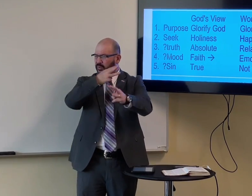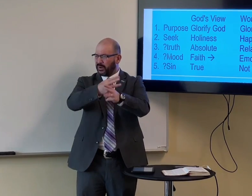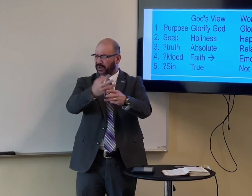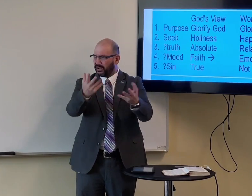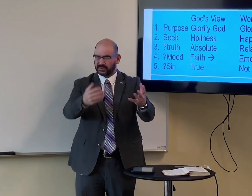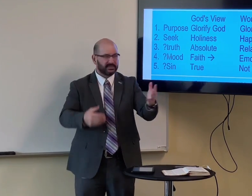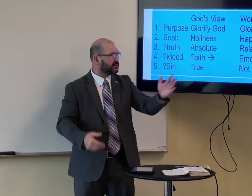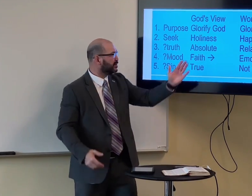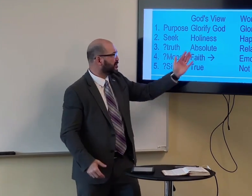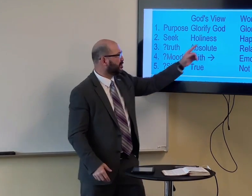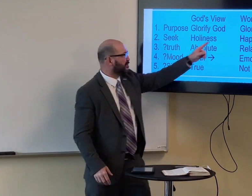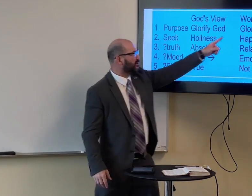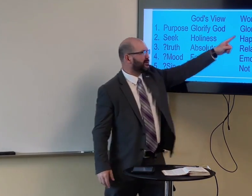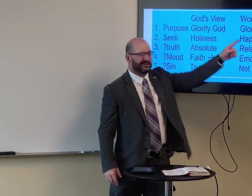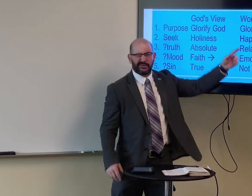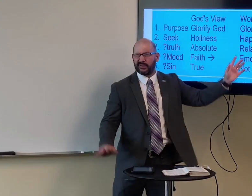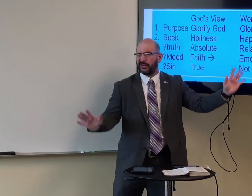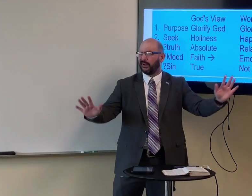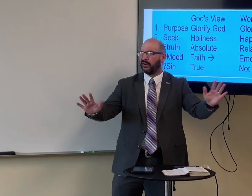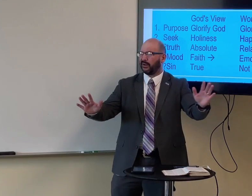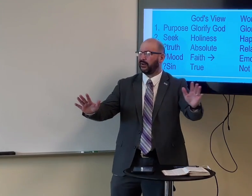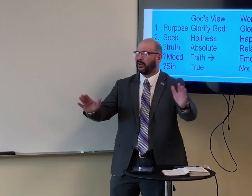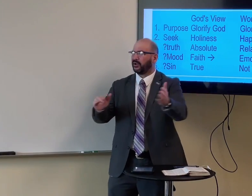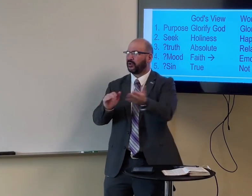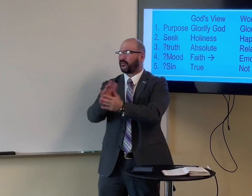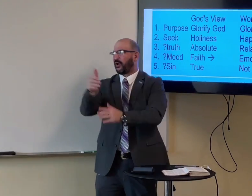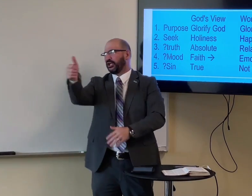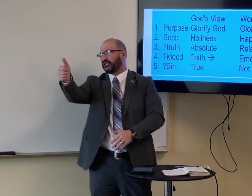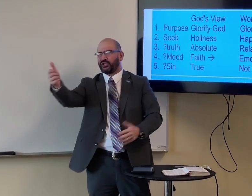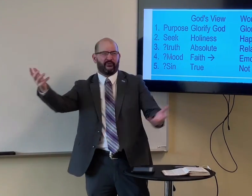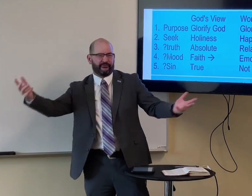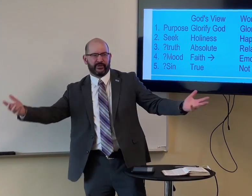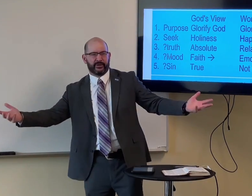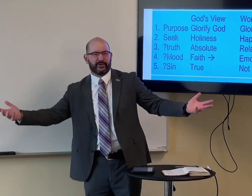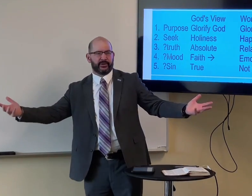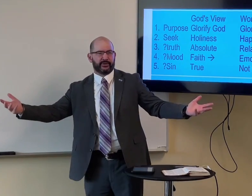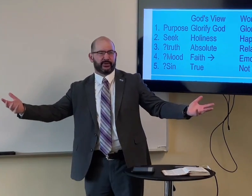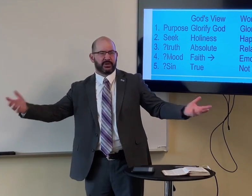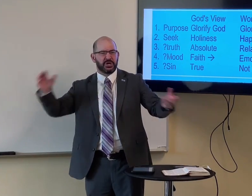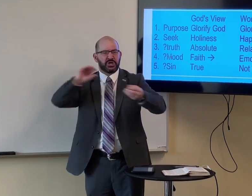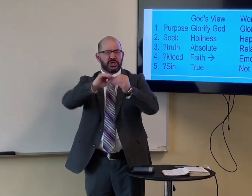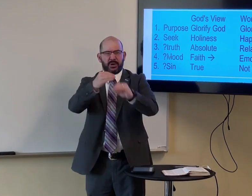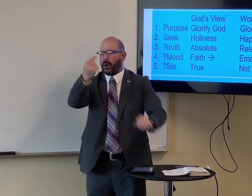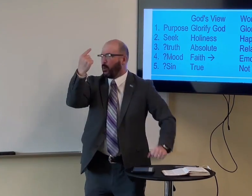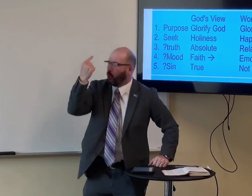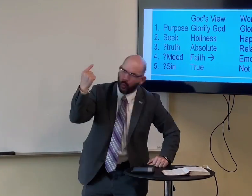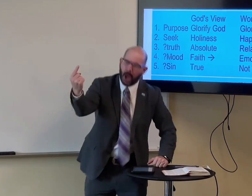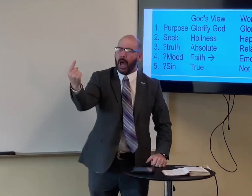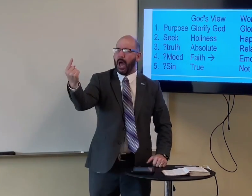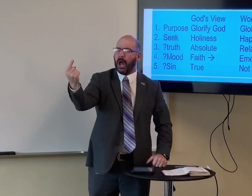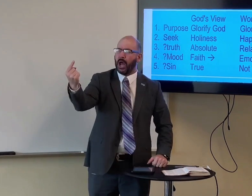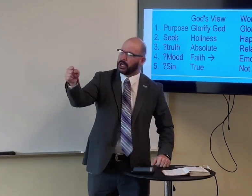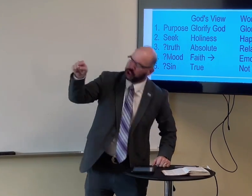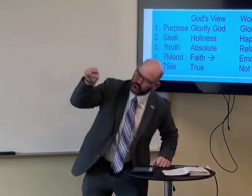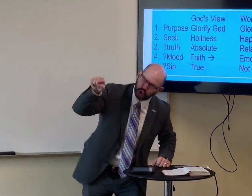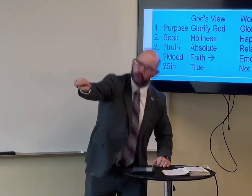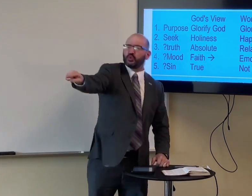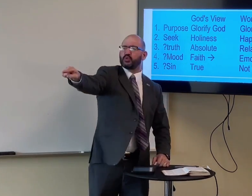But the world, you're supposed to glorify yourself. Right? You're supposed to promote yourself. You're number one.